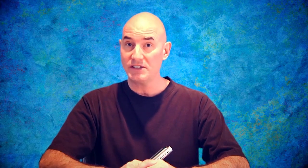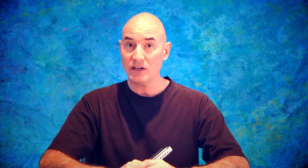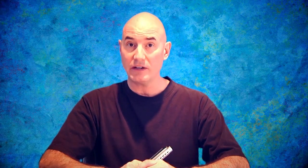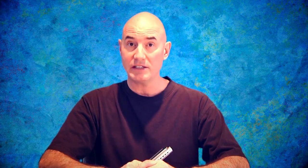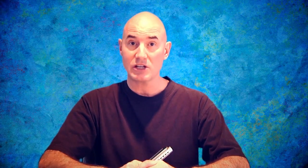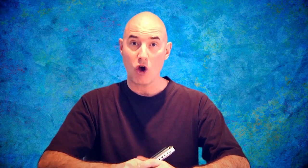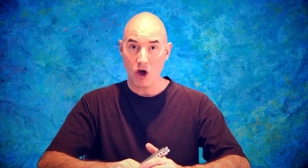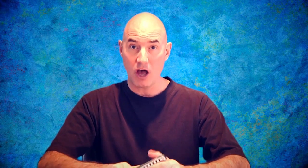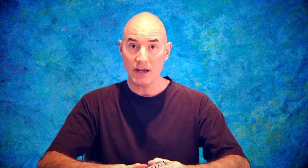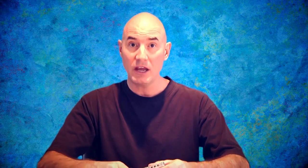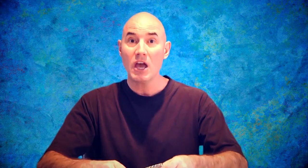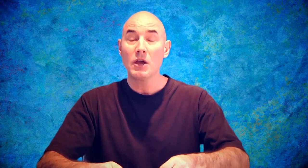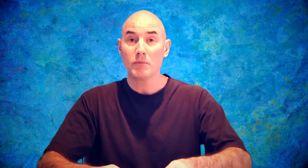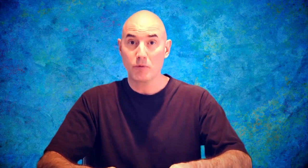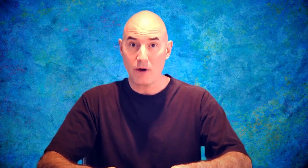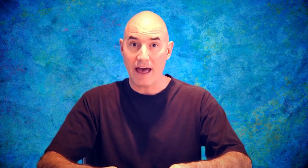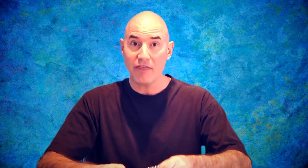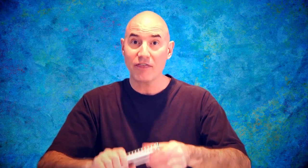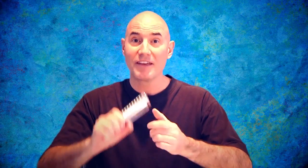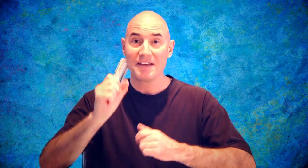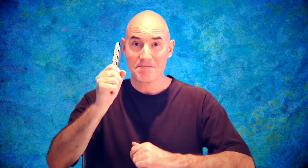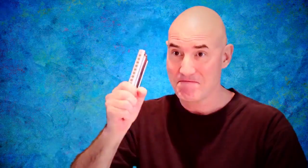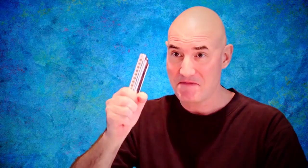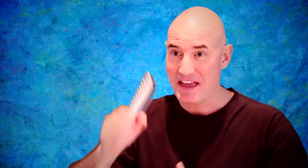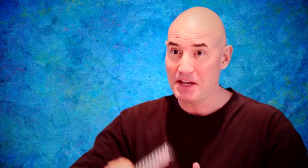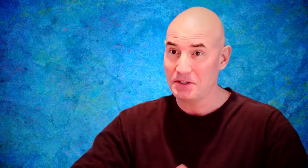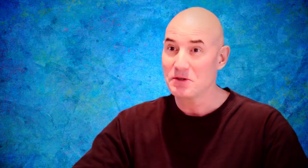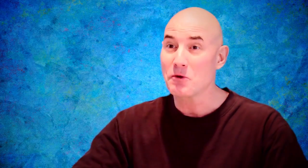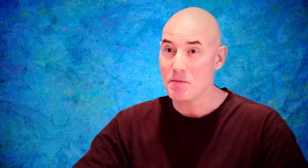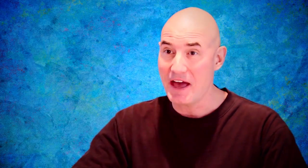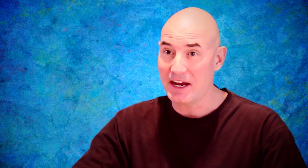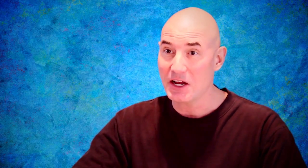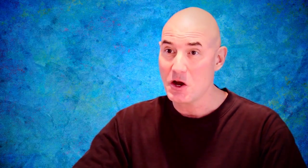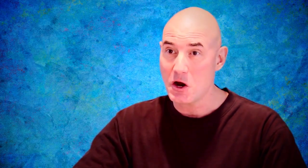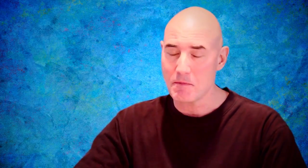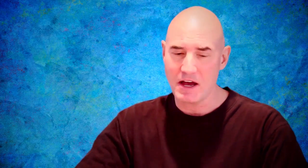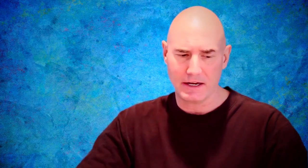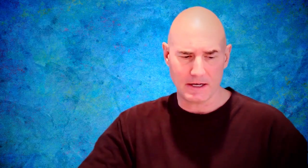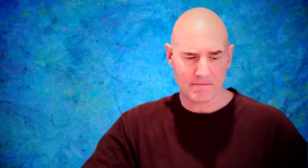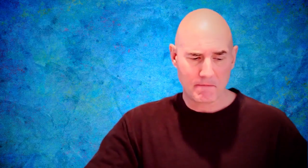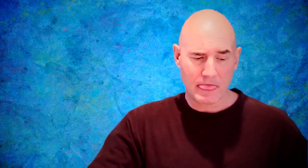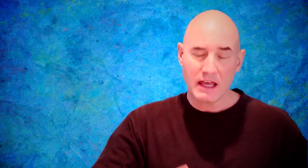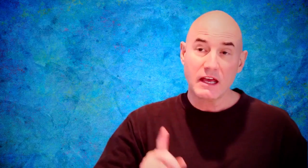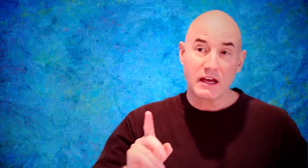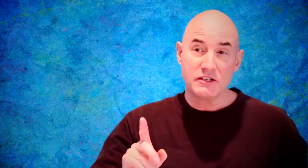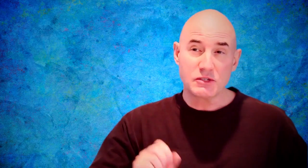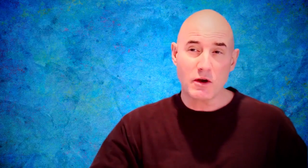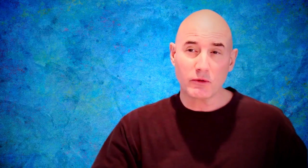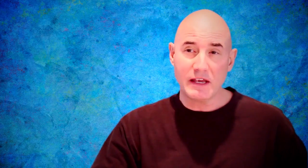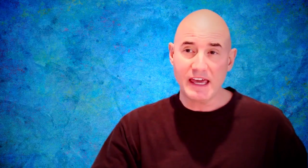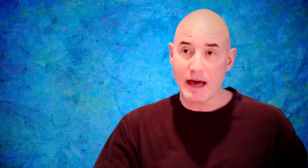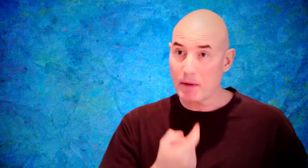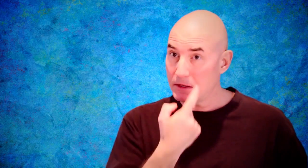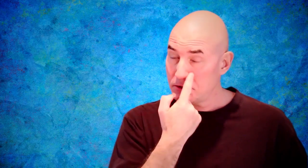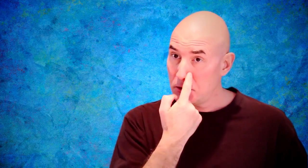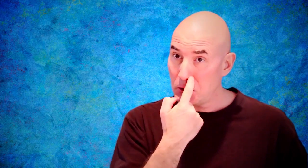series on breath and chromatic harmonica. Just want to recap two